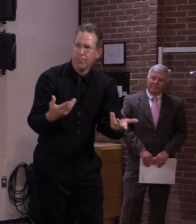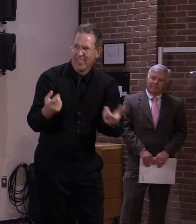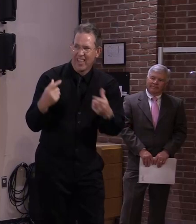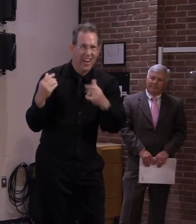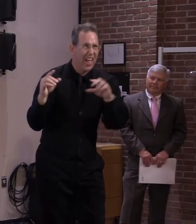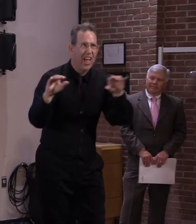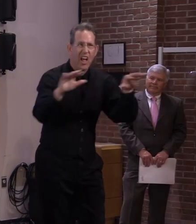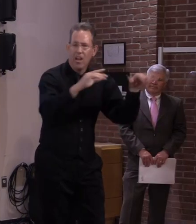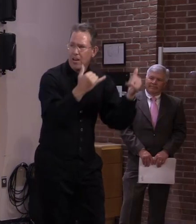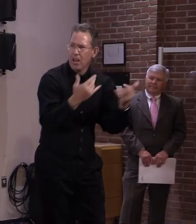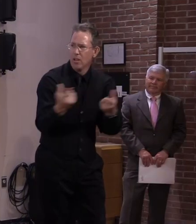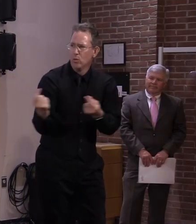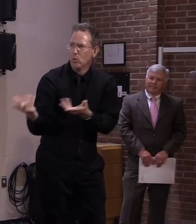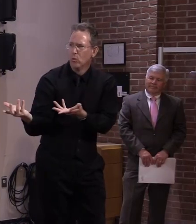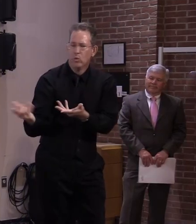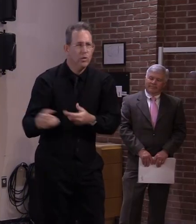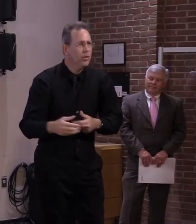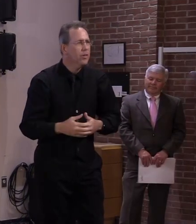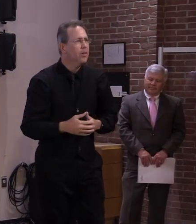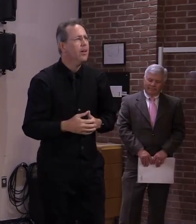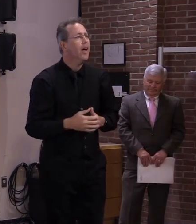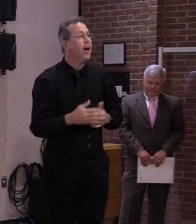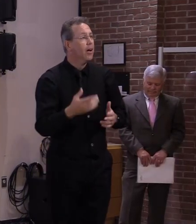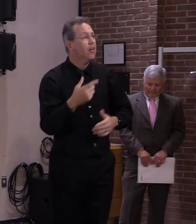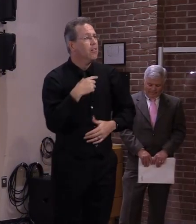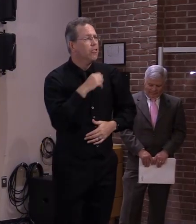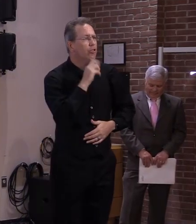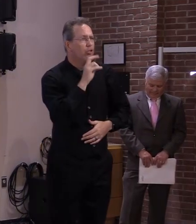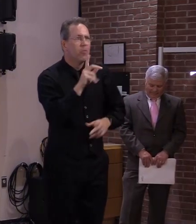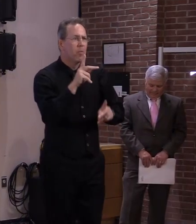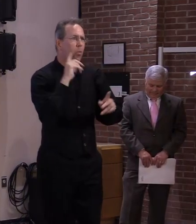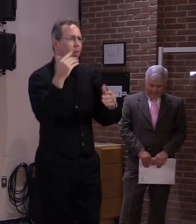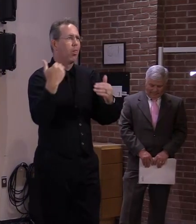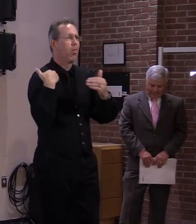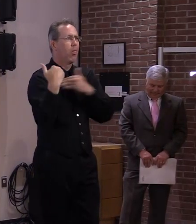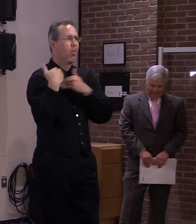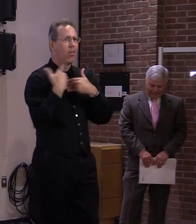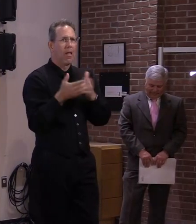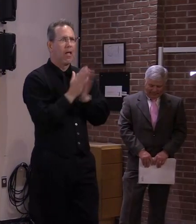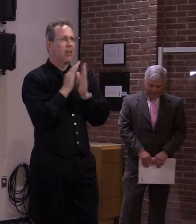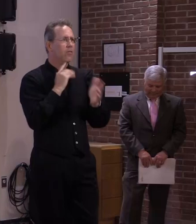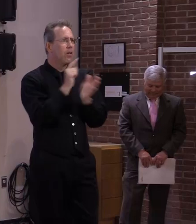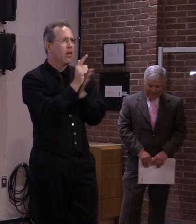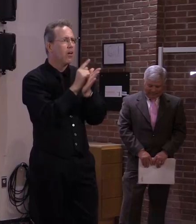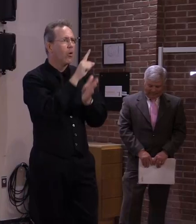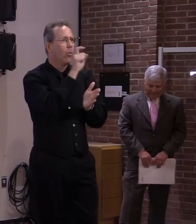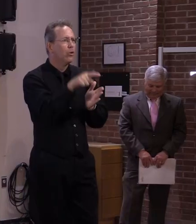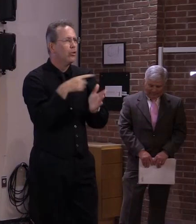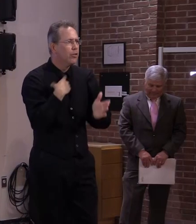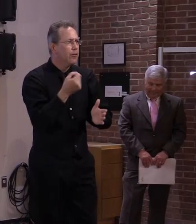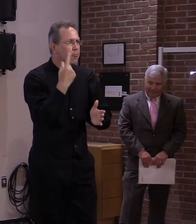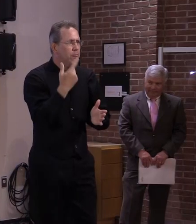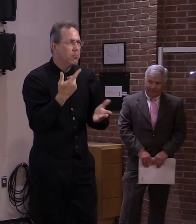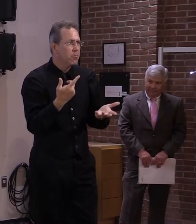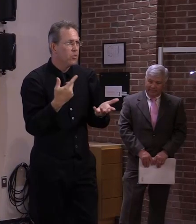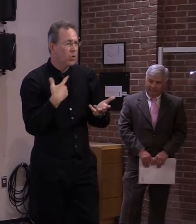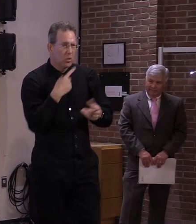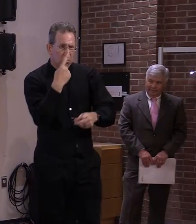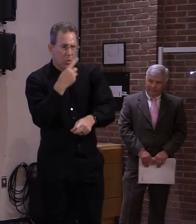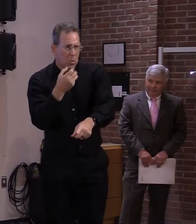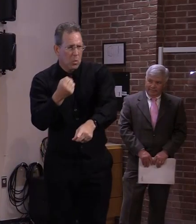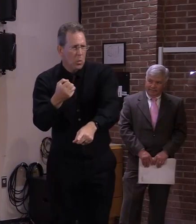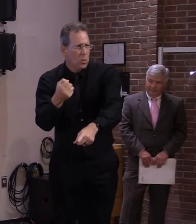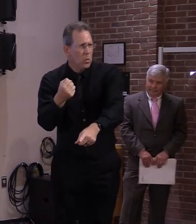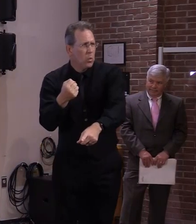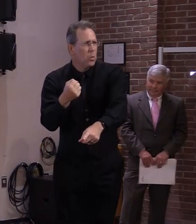i'm i would imagine it will great well i look forward to yeah i'm sorry i'm gonna let